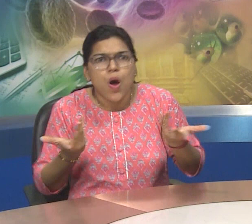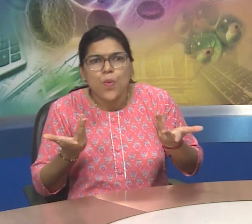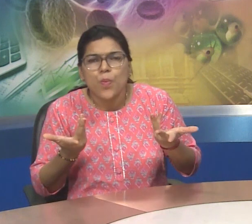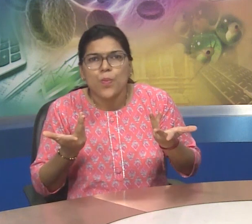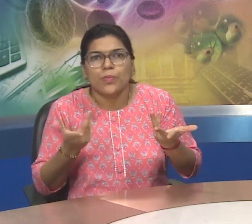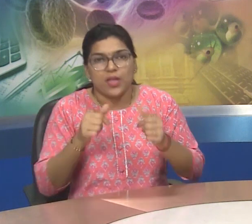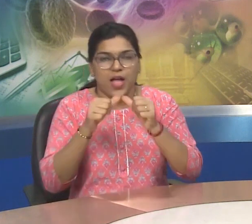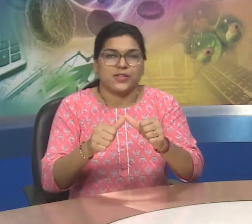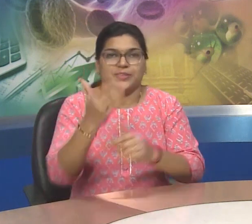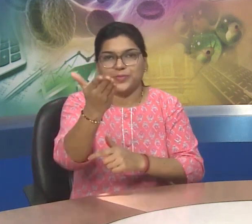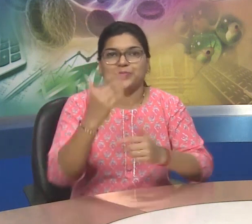atmosphere?